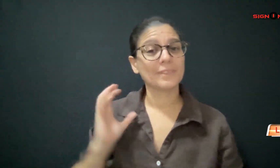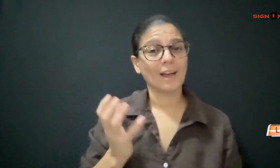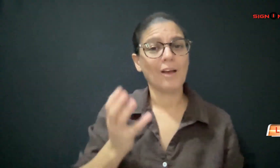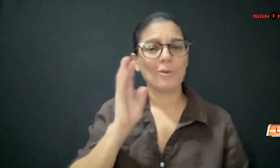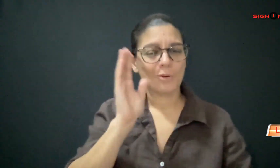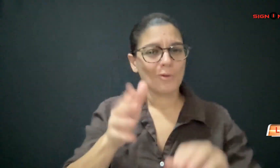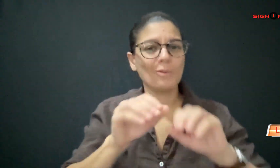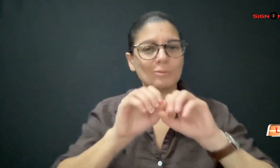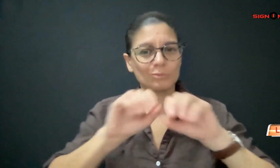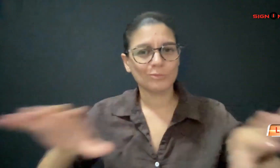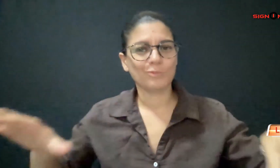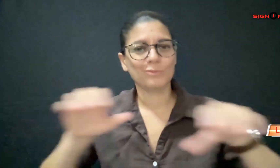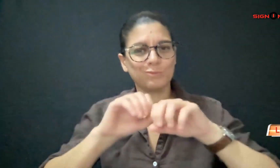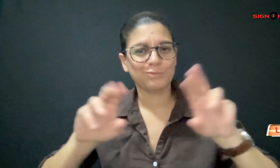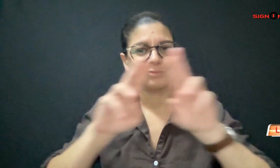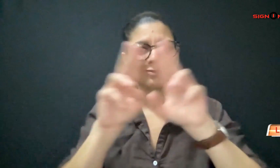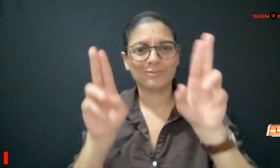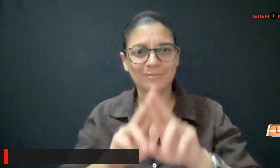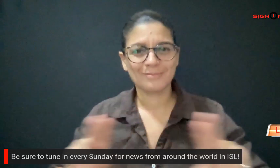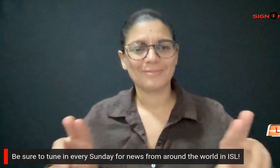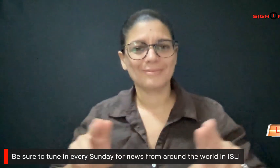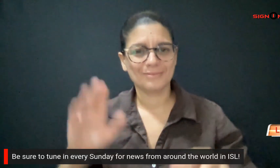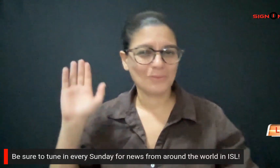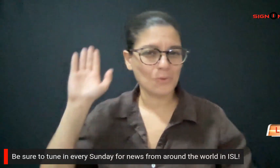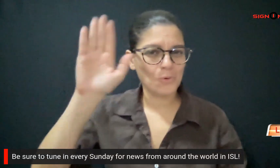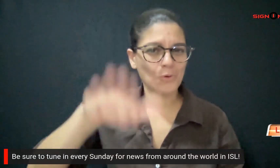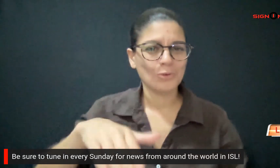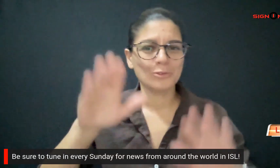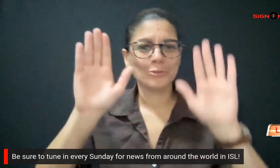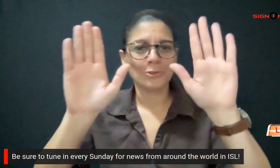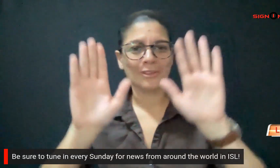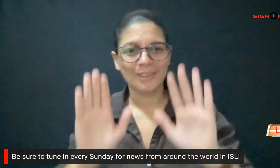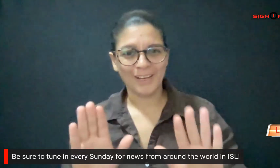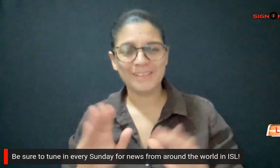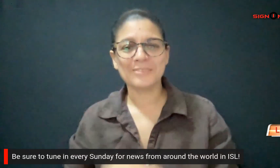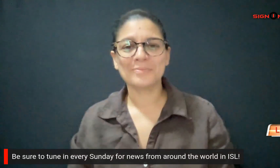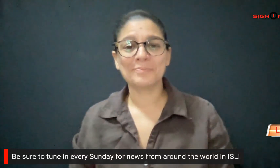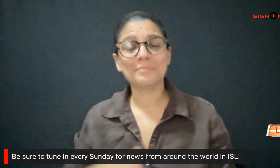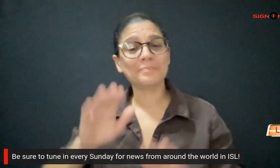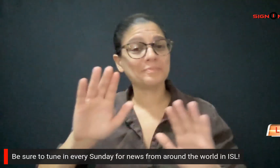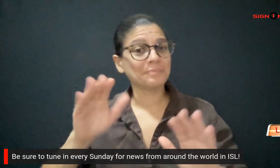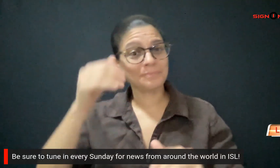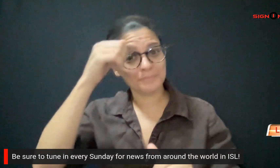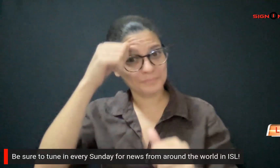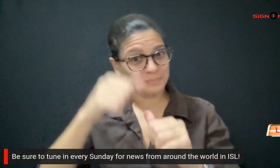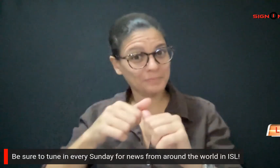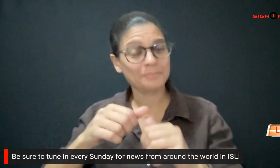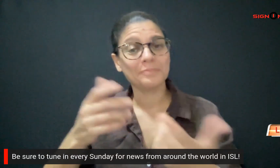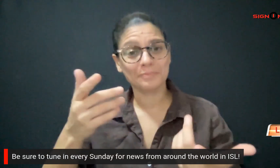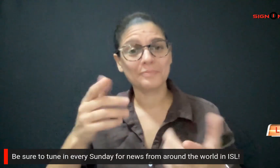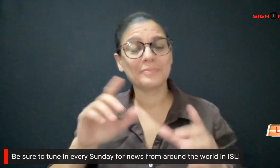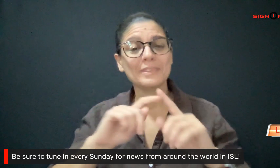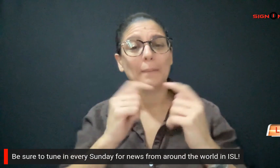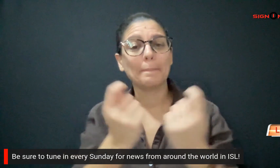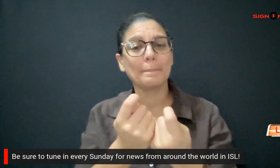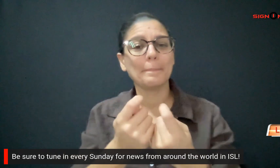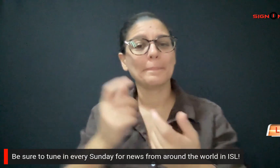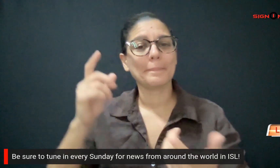SIGN1 News will be broadcasting international news updates every Sunday. And a reminder, the SIGN1 News Saturday